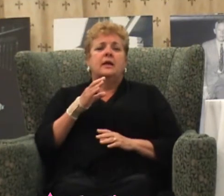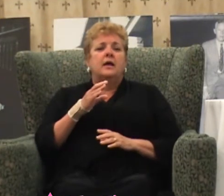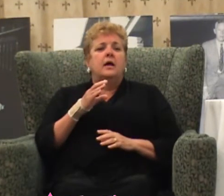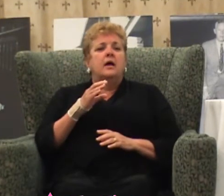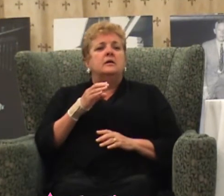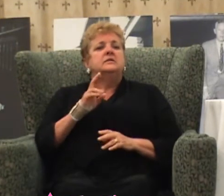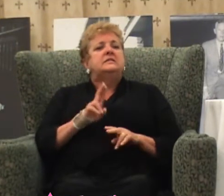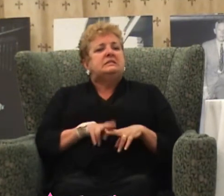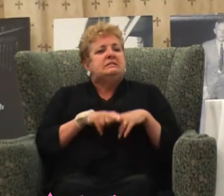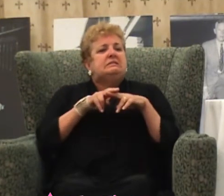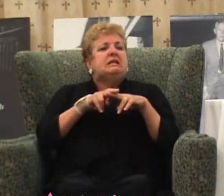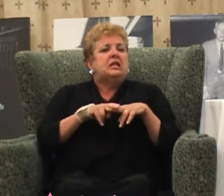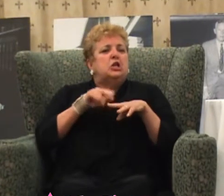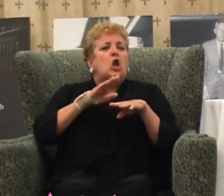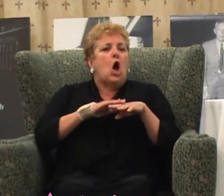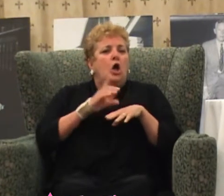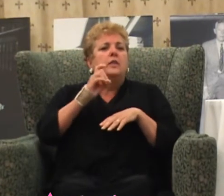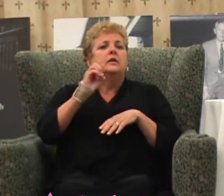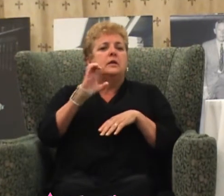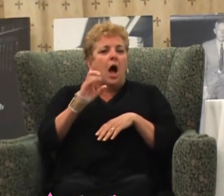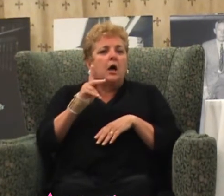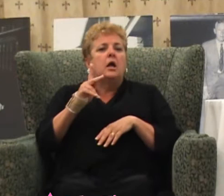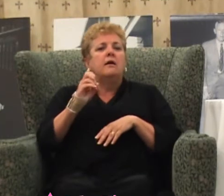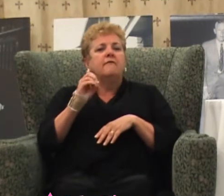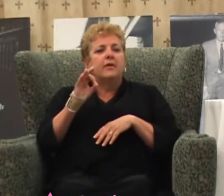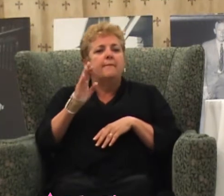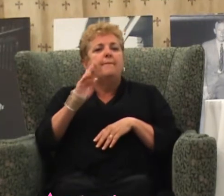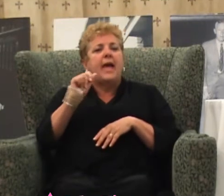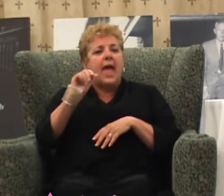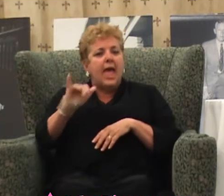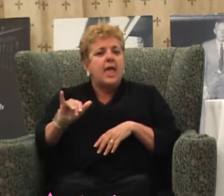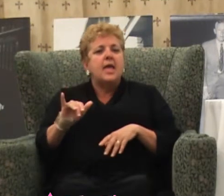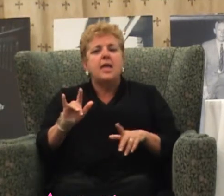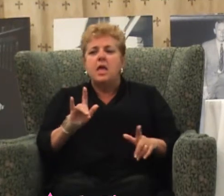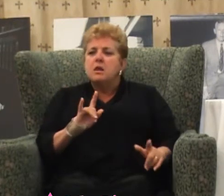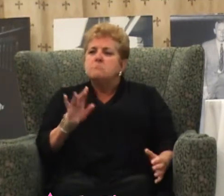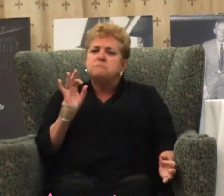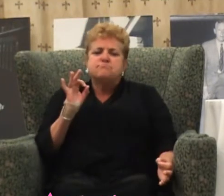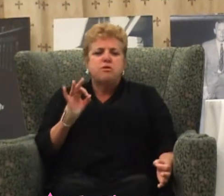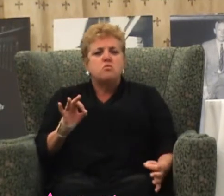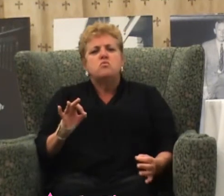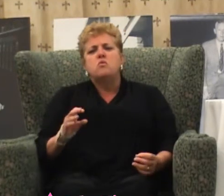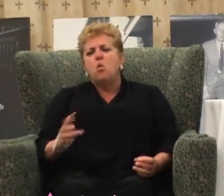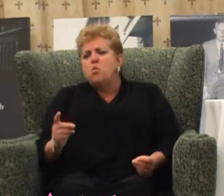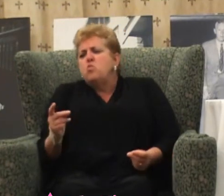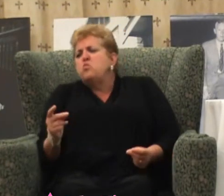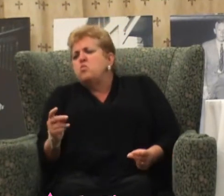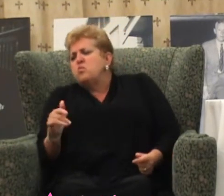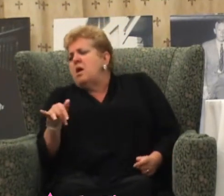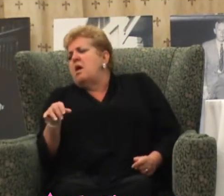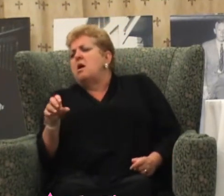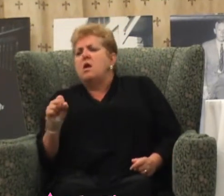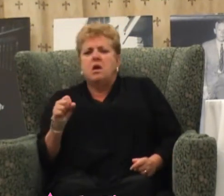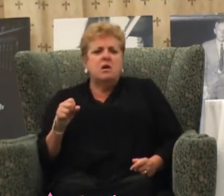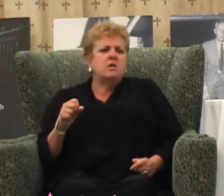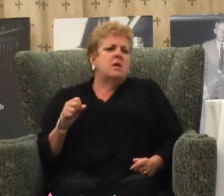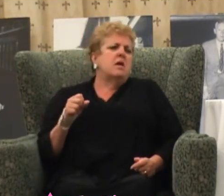the Bay, and the piano player picked it up, and we were right in the pocket, man. It's like, oh, yeah. It's like, looks like nothing